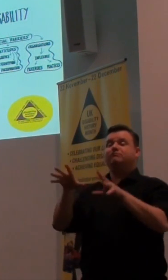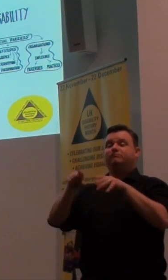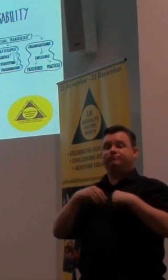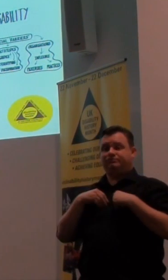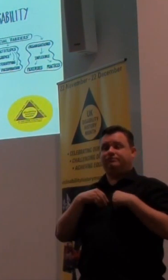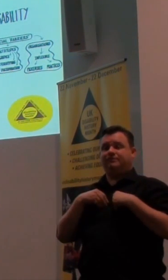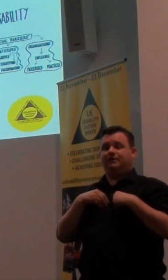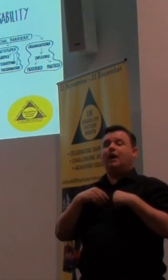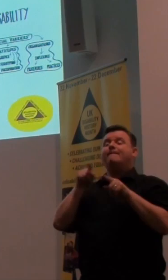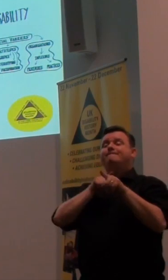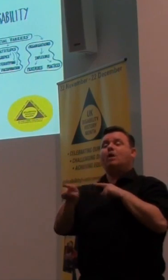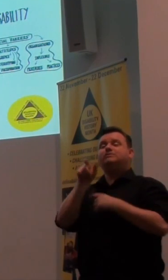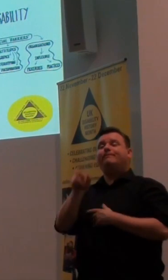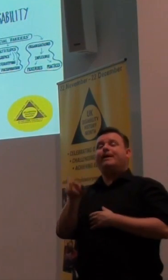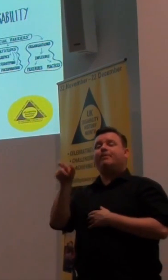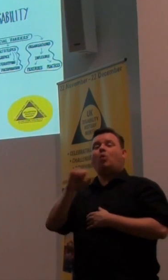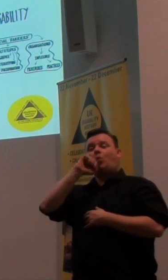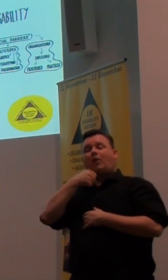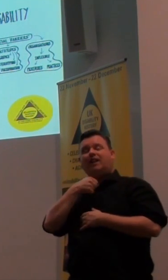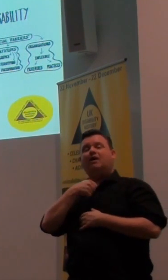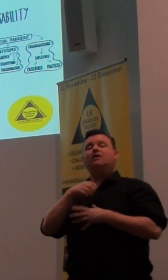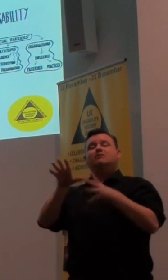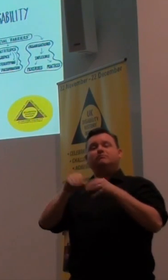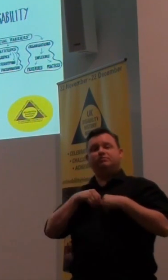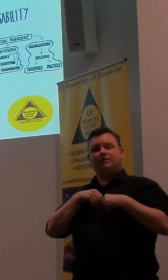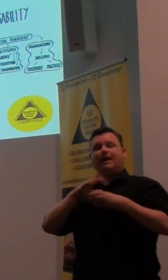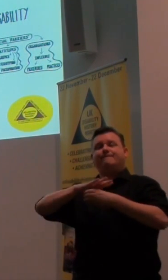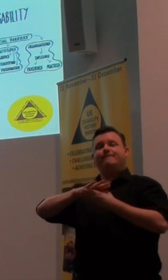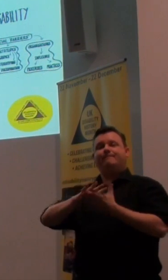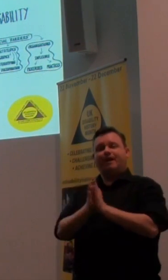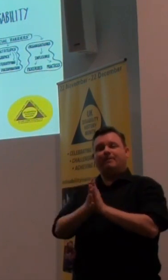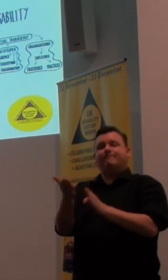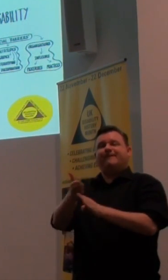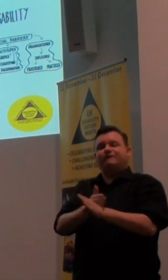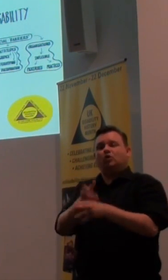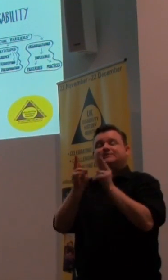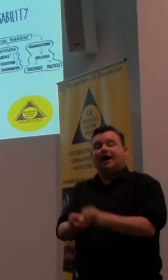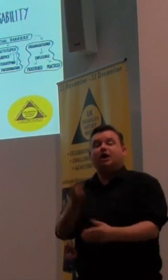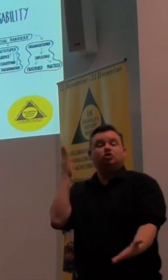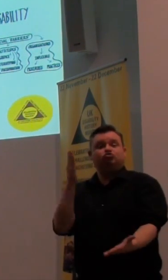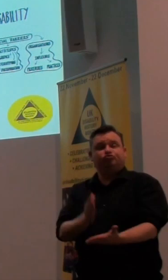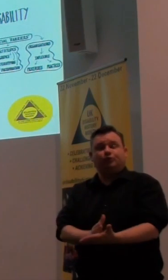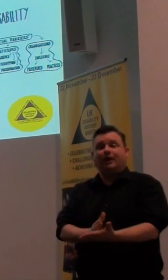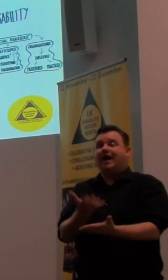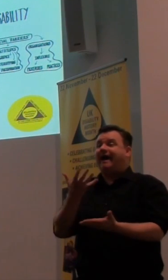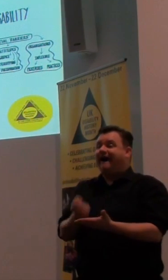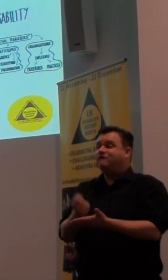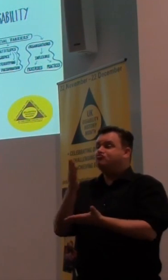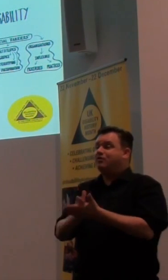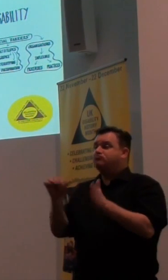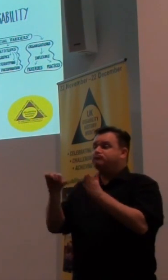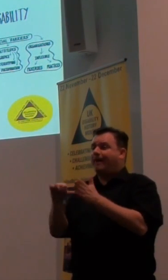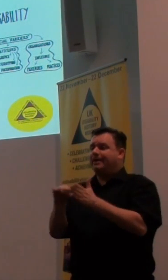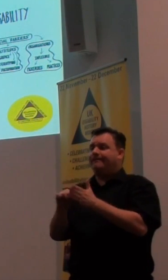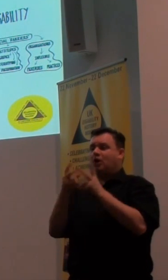part of the condition. And most people here will acquire an impairment before they die. That's also true. And we have a real problem about actually looking at